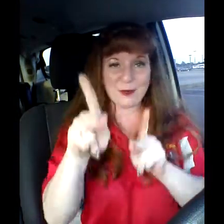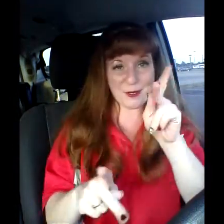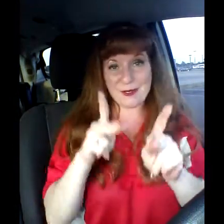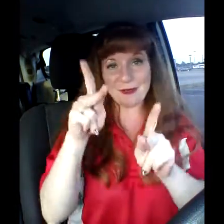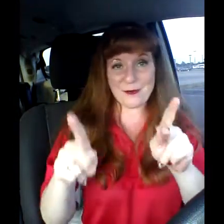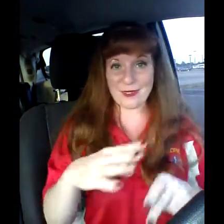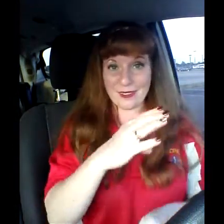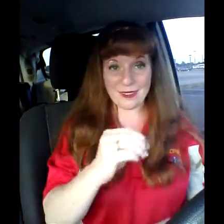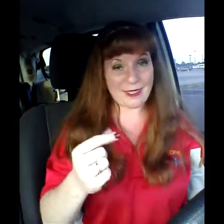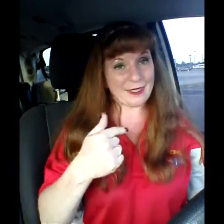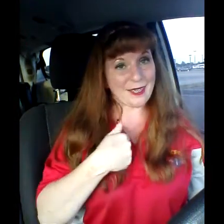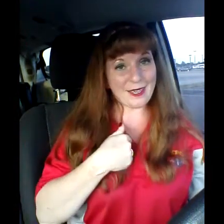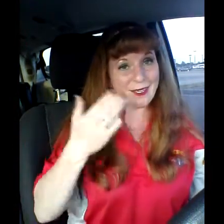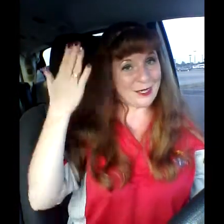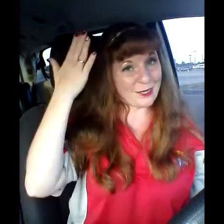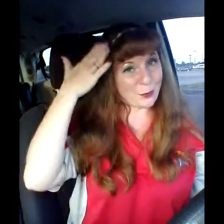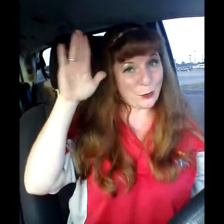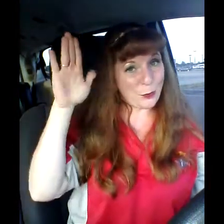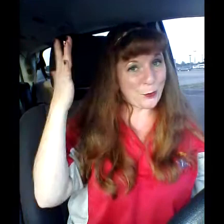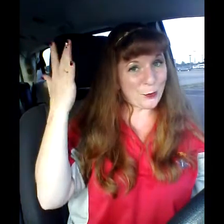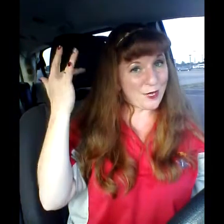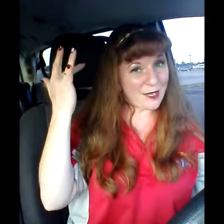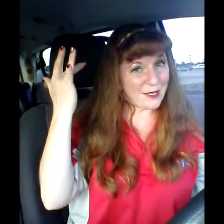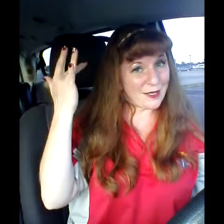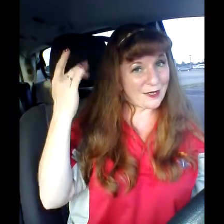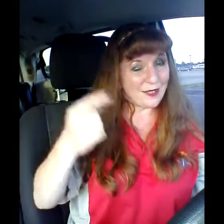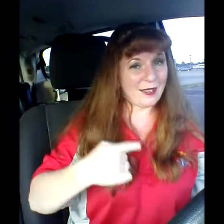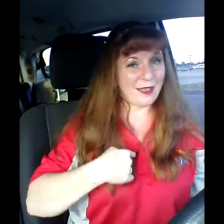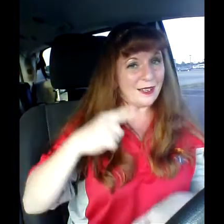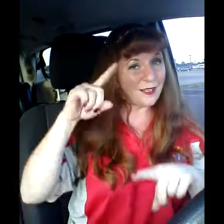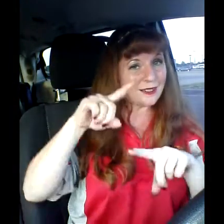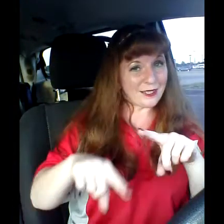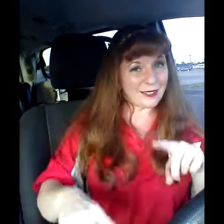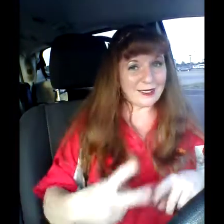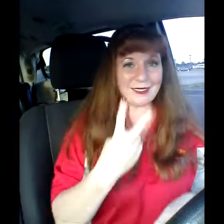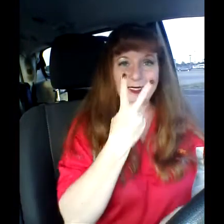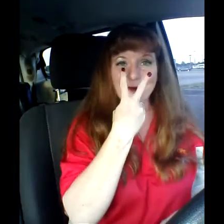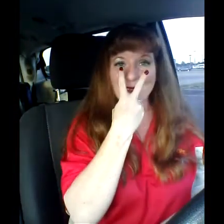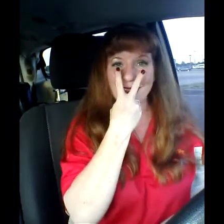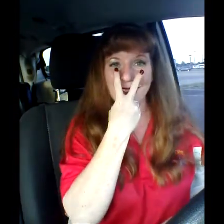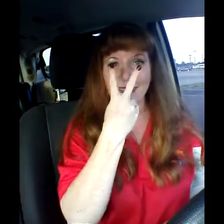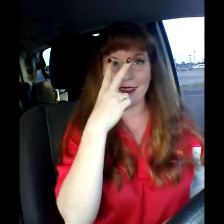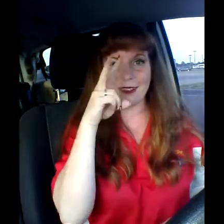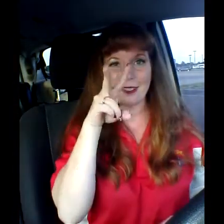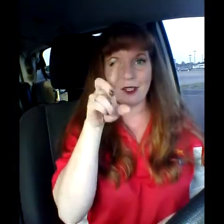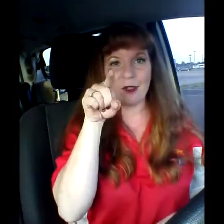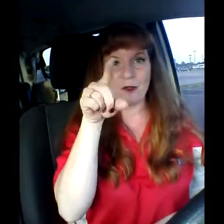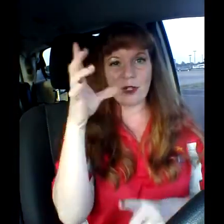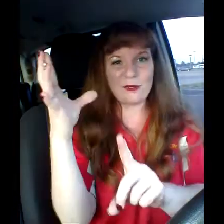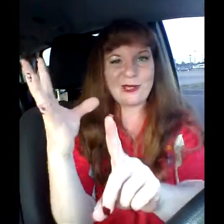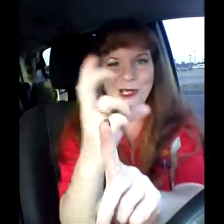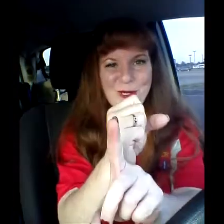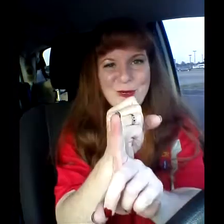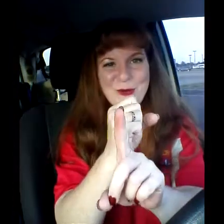people, and I don't know why, I can't keep my eyes off for you.